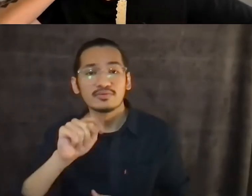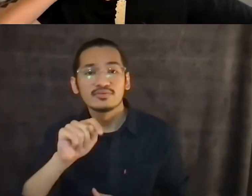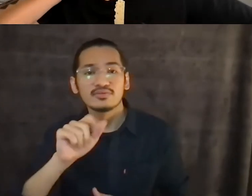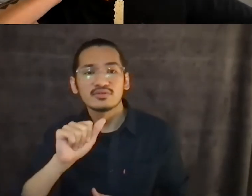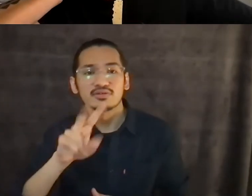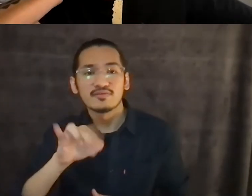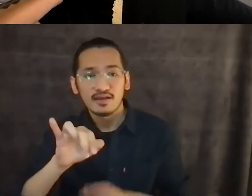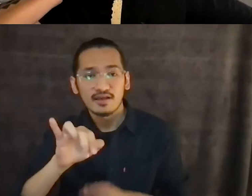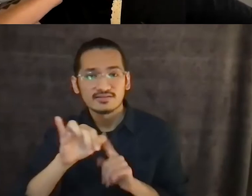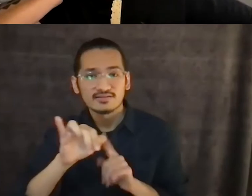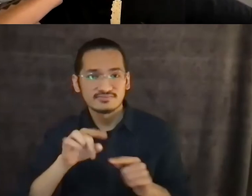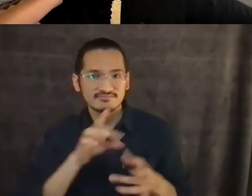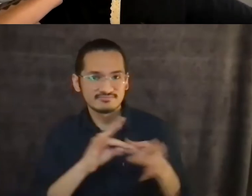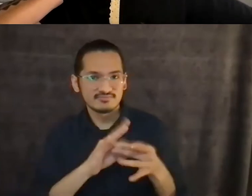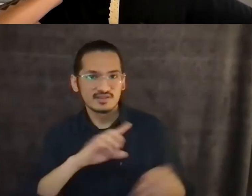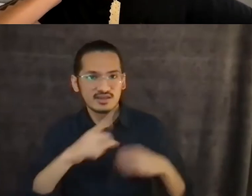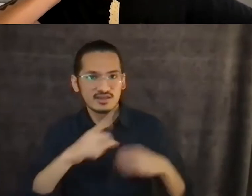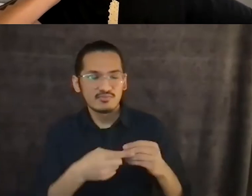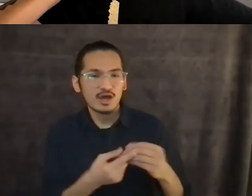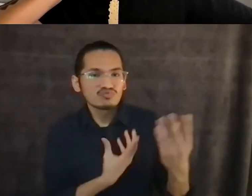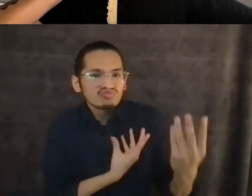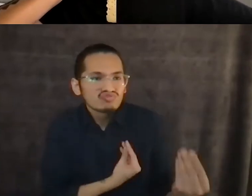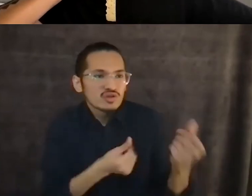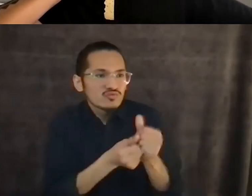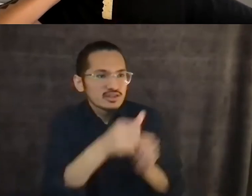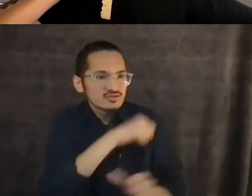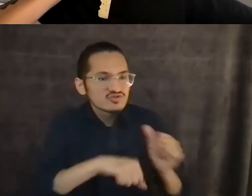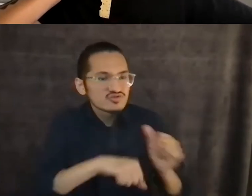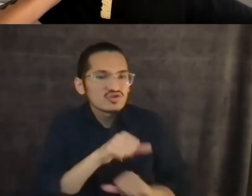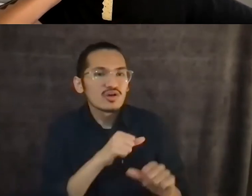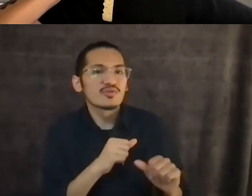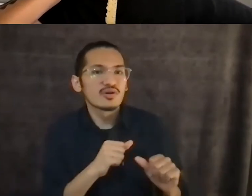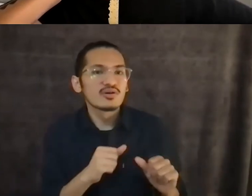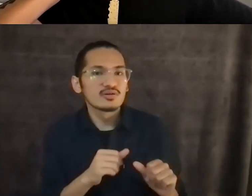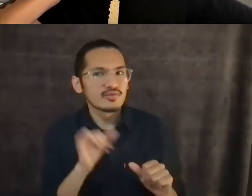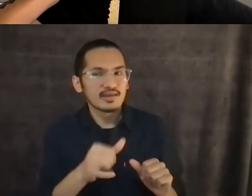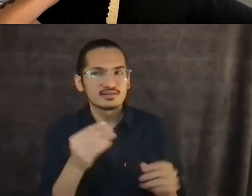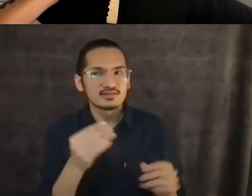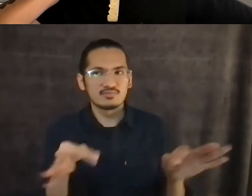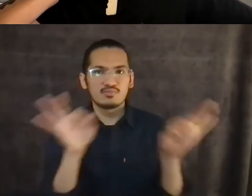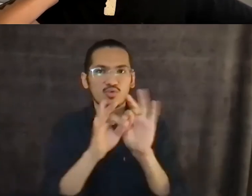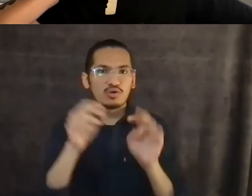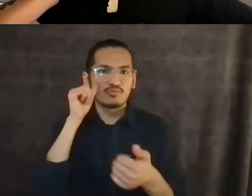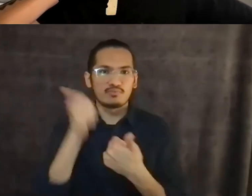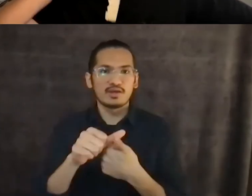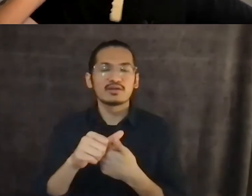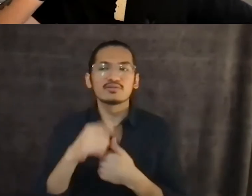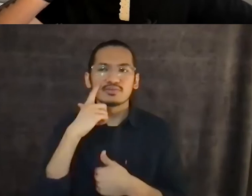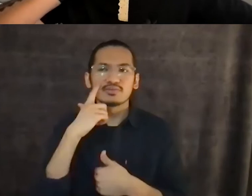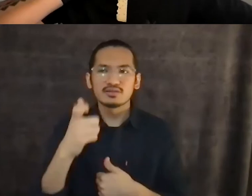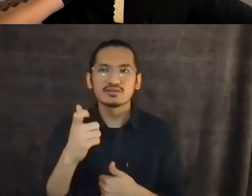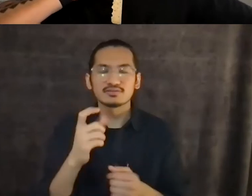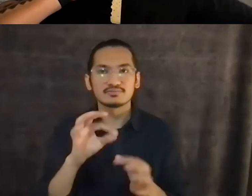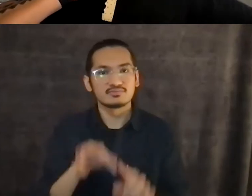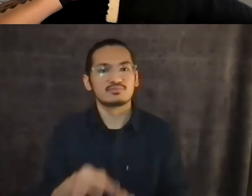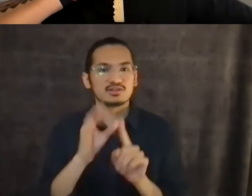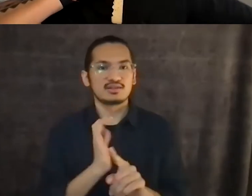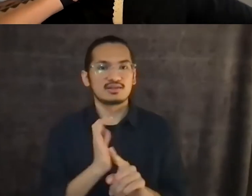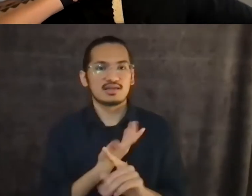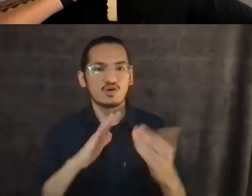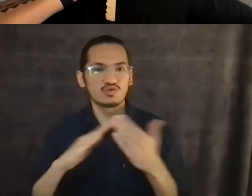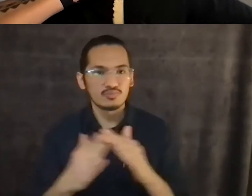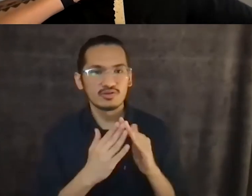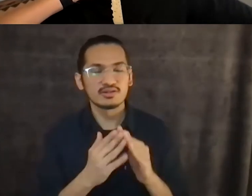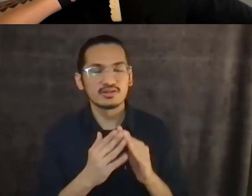being tender with each other is an important reminder though because especially in in our community in the native hawaiian